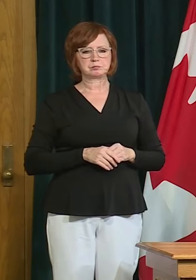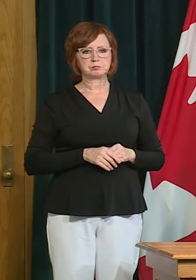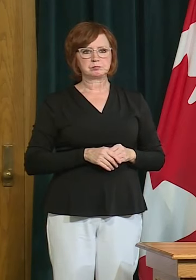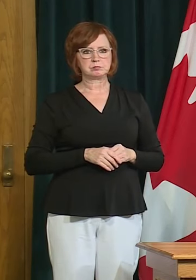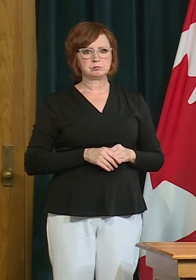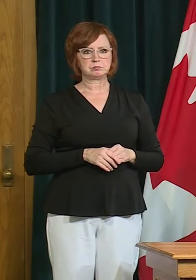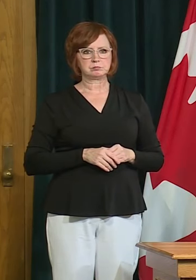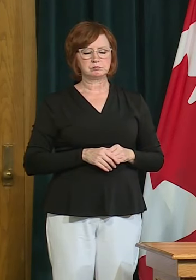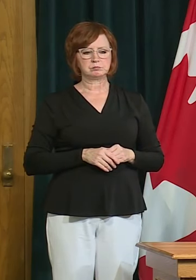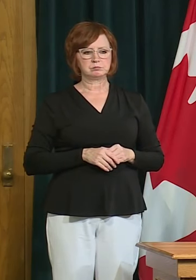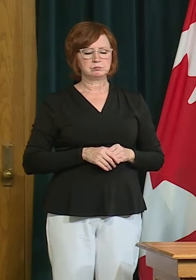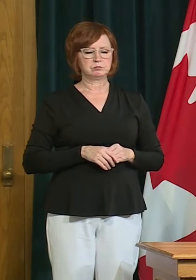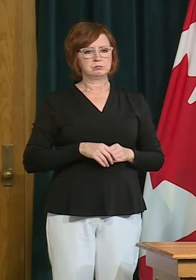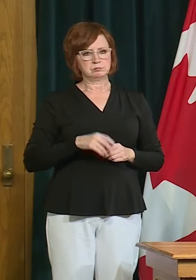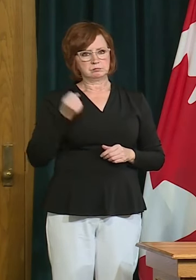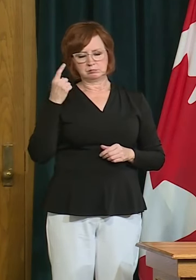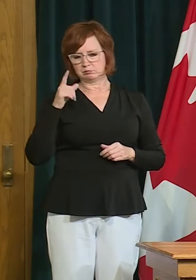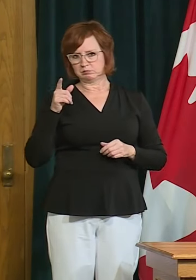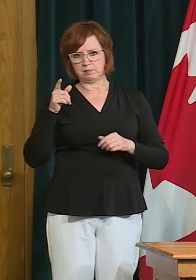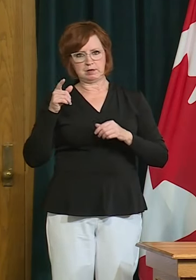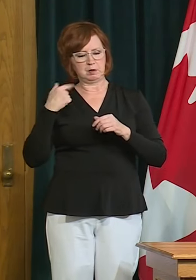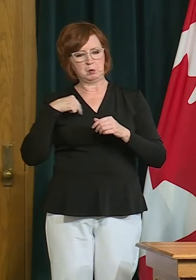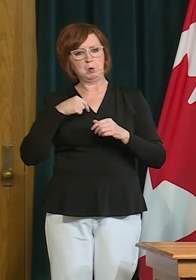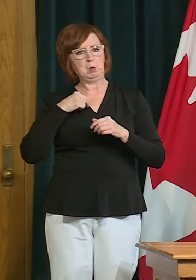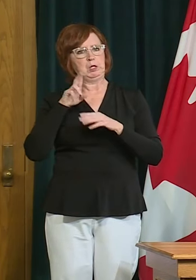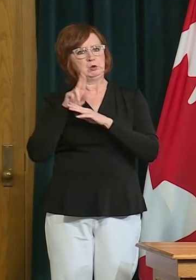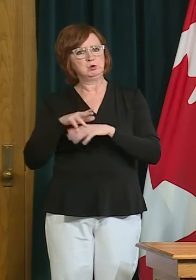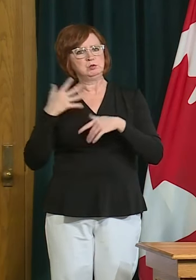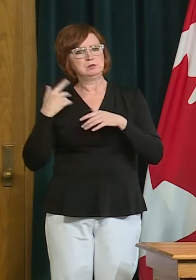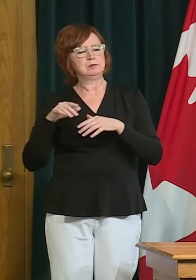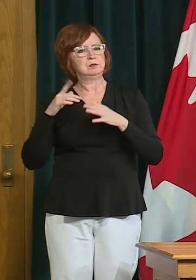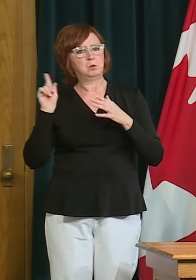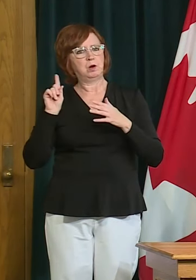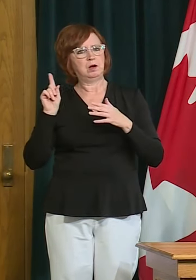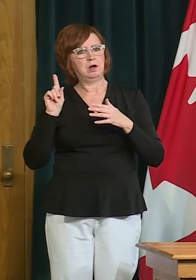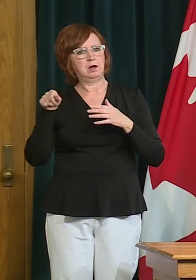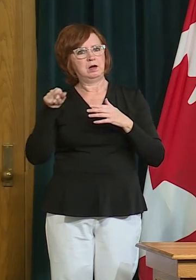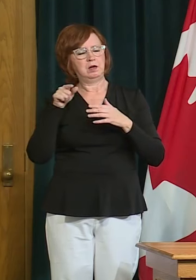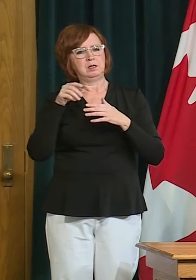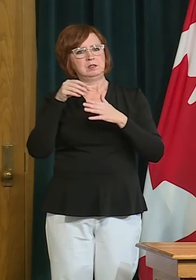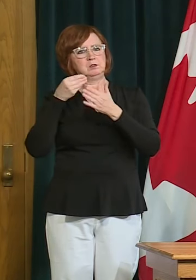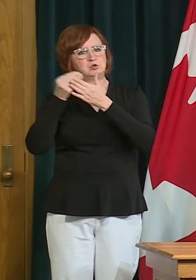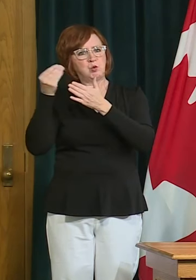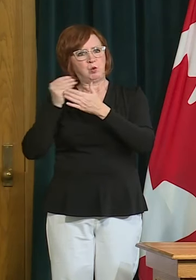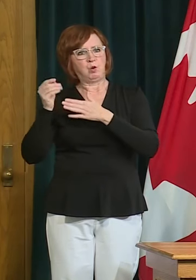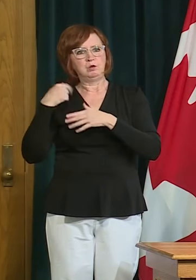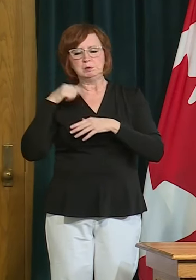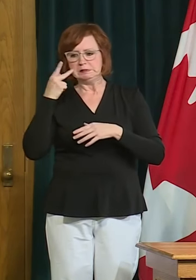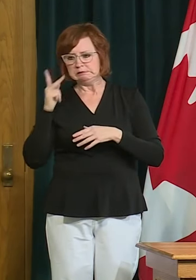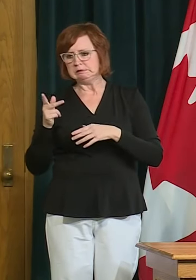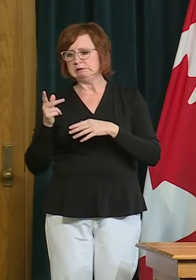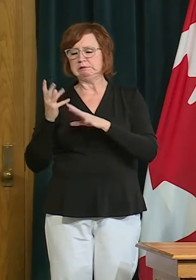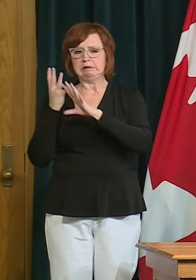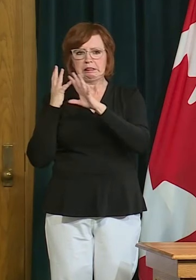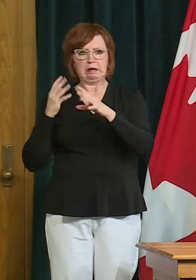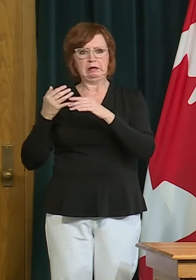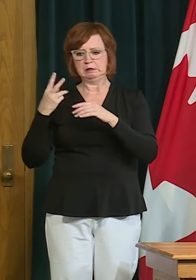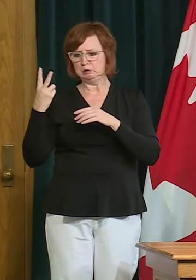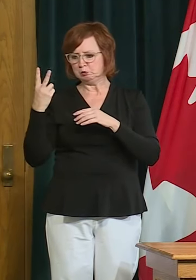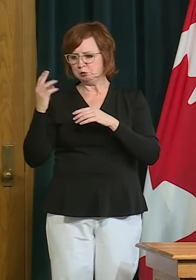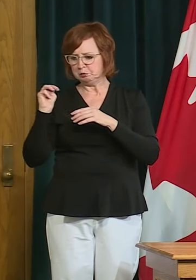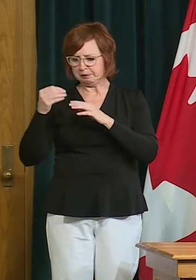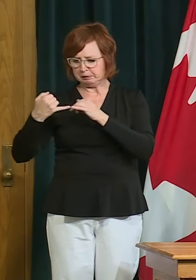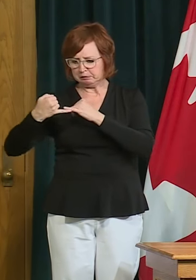under whether it's in our retail business or whether it's in an office office setting we're currently working through uh what a a uh